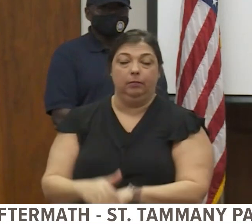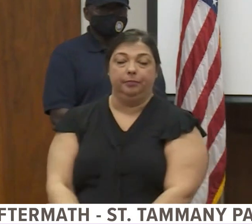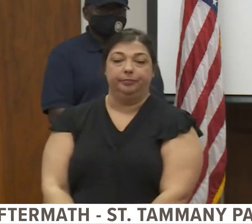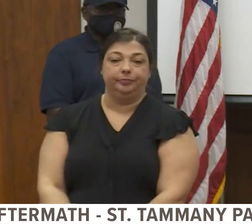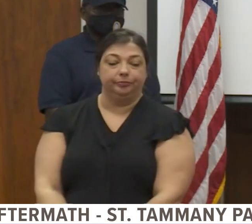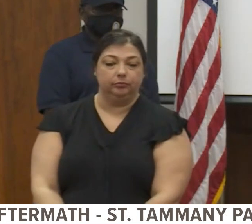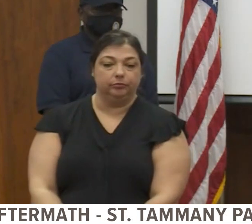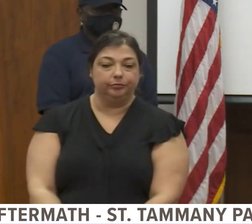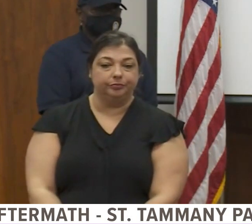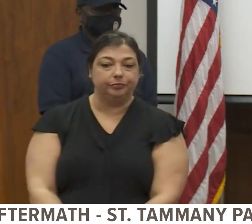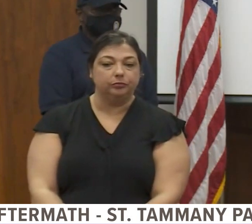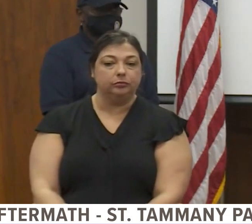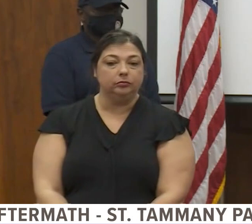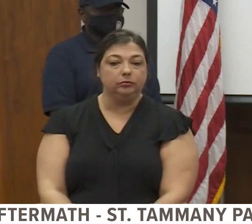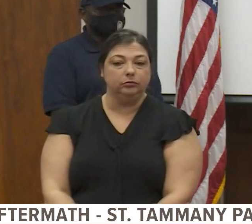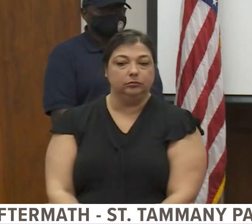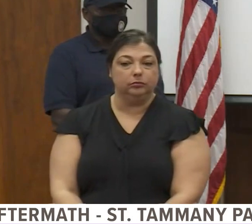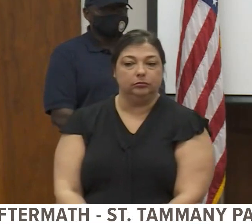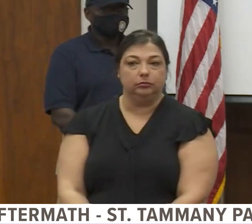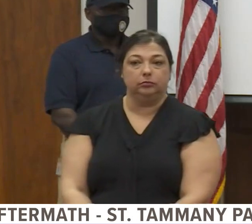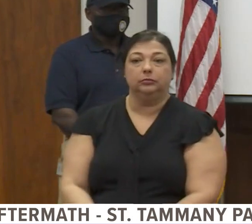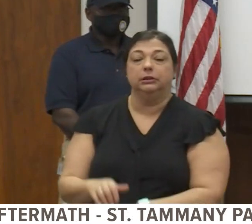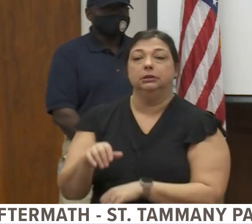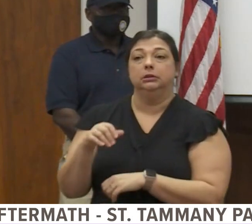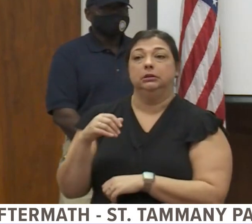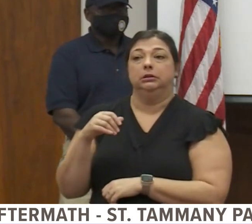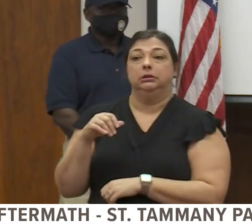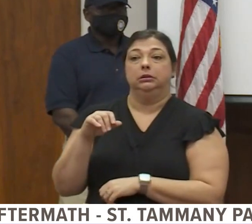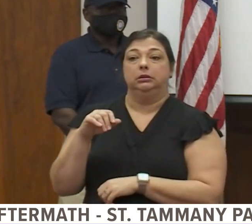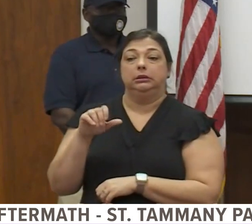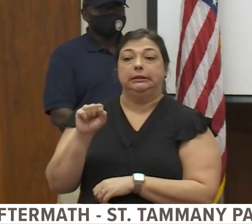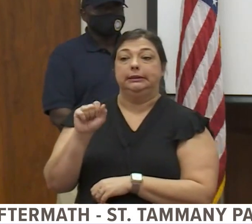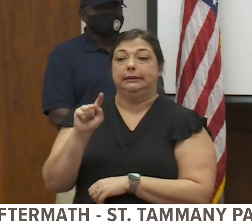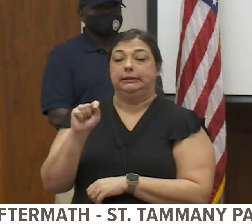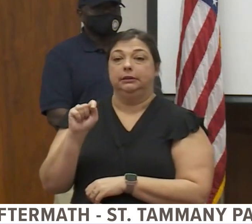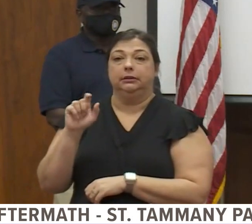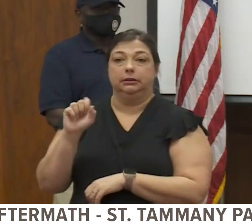We had a damage assessment team go out from St. Tammany Parish government.